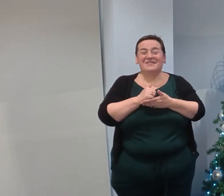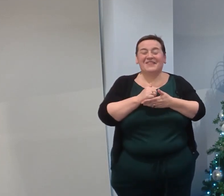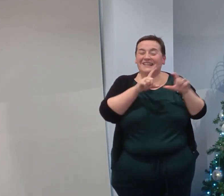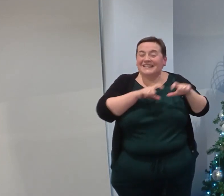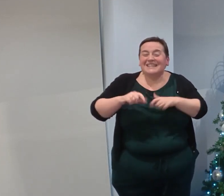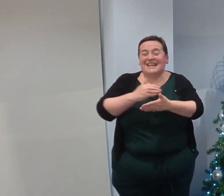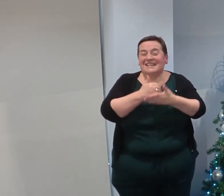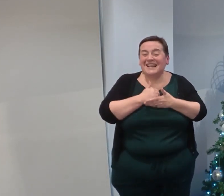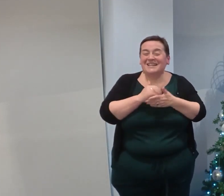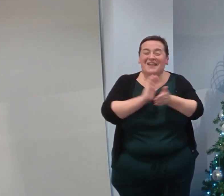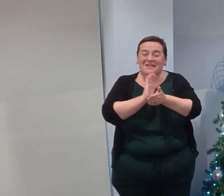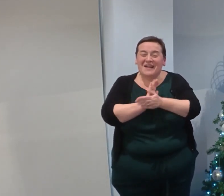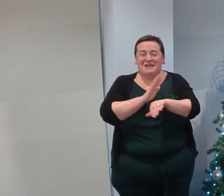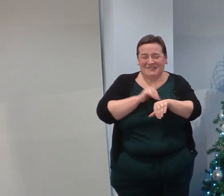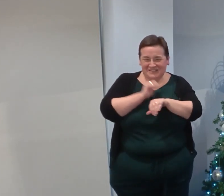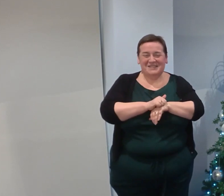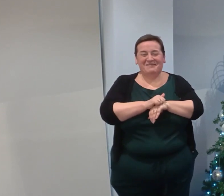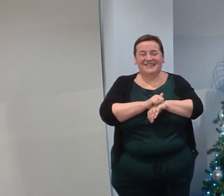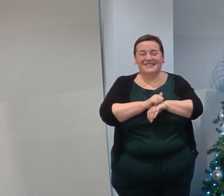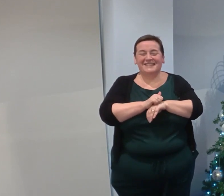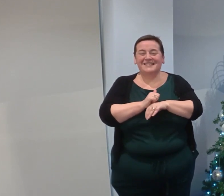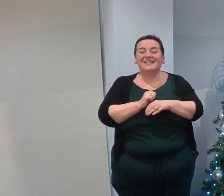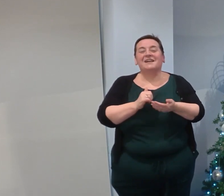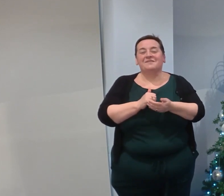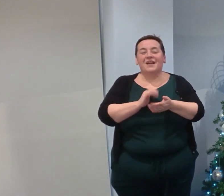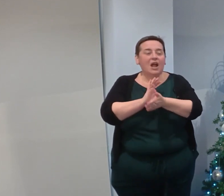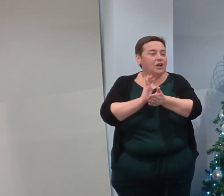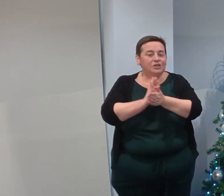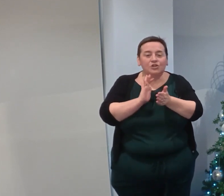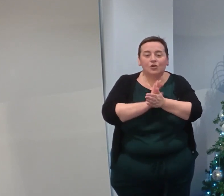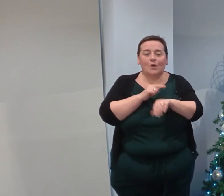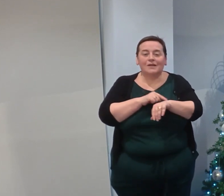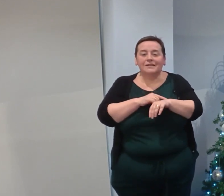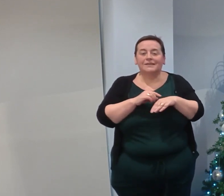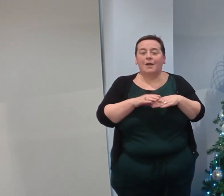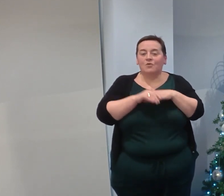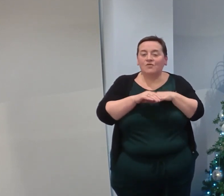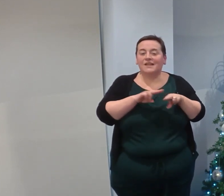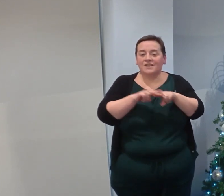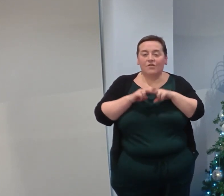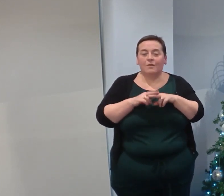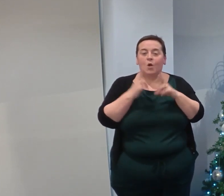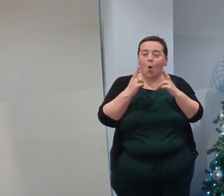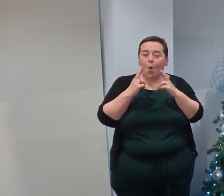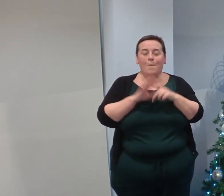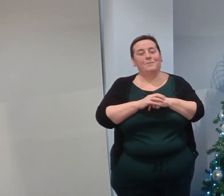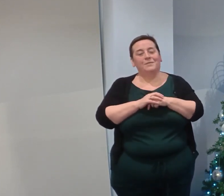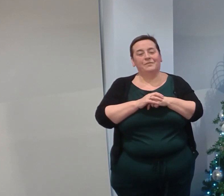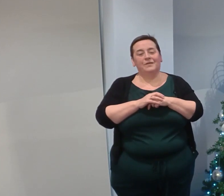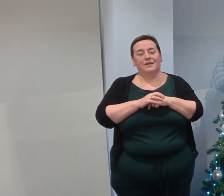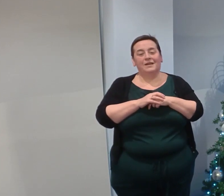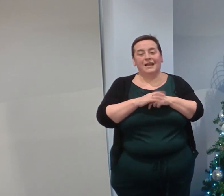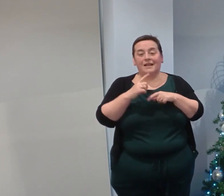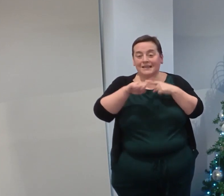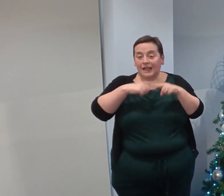Have a happy Christmas. Enjoy the time with friends and family. And let's hope that 2022 sees the